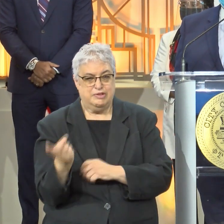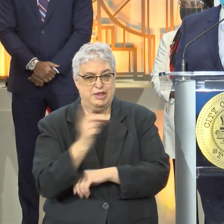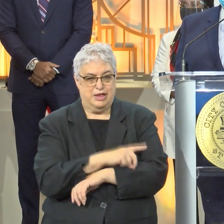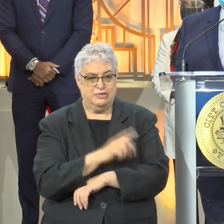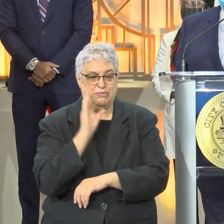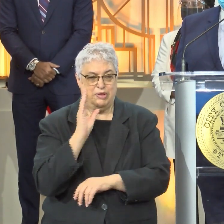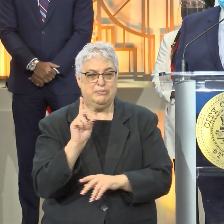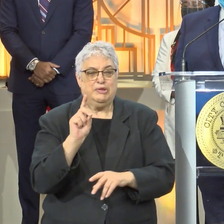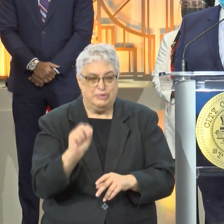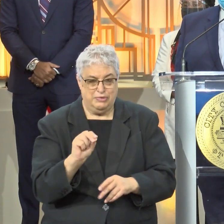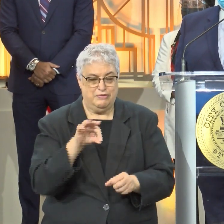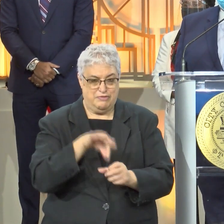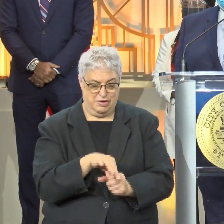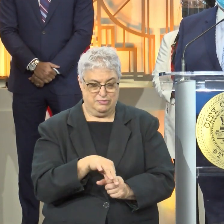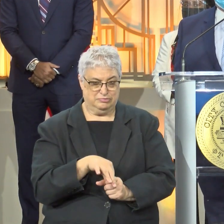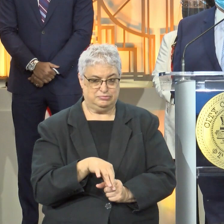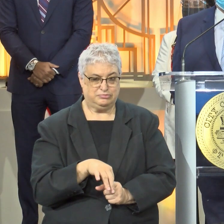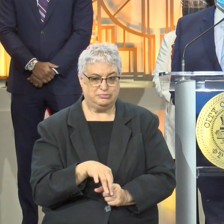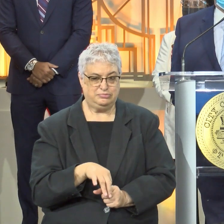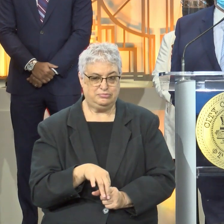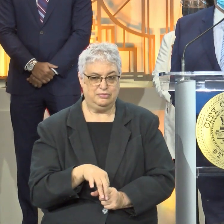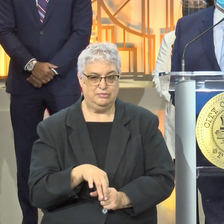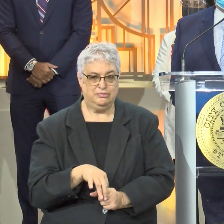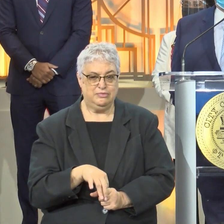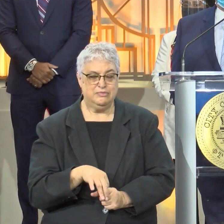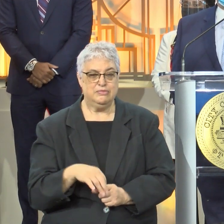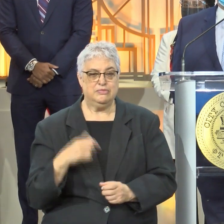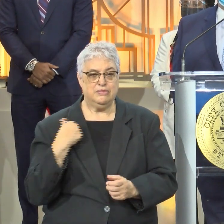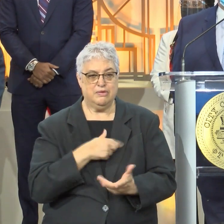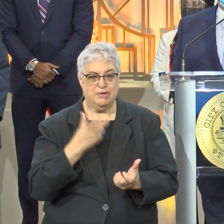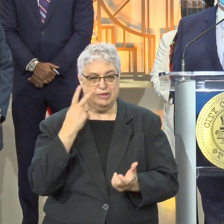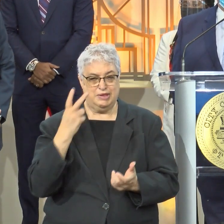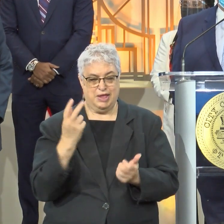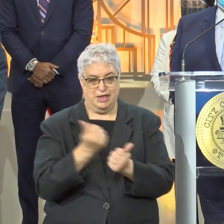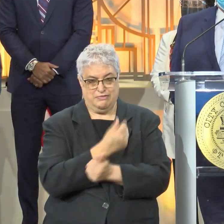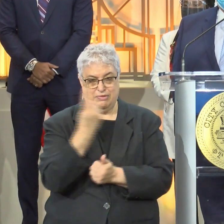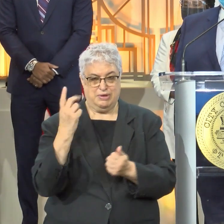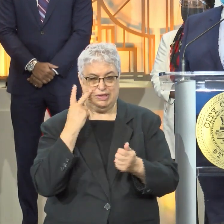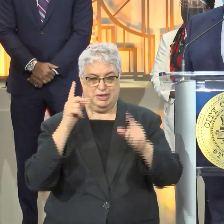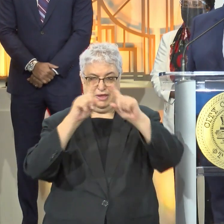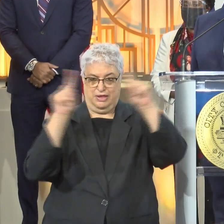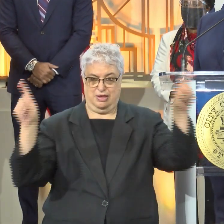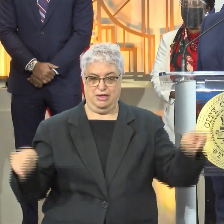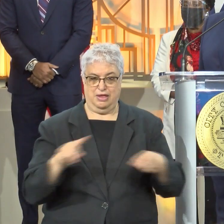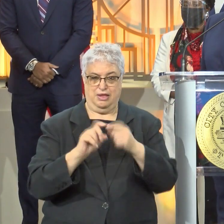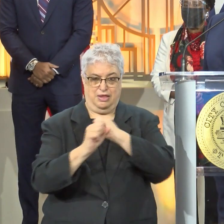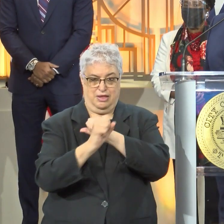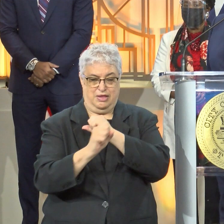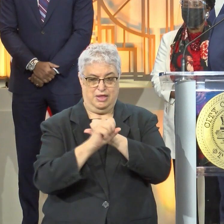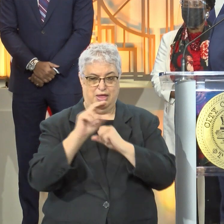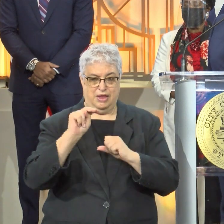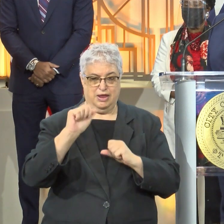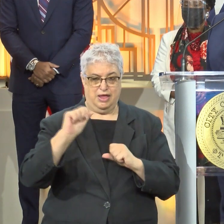exercising that right. So we want to make sure that everybody sees this message and we're working with the NAACP and